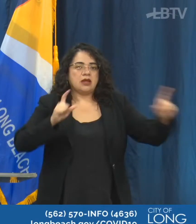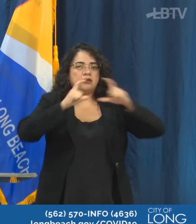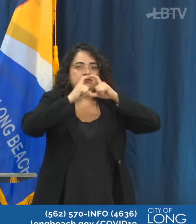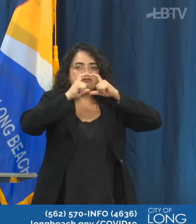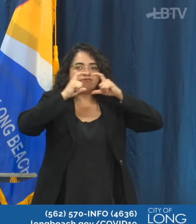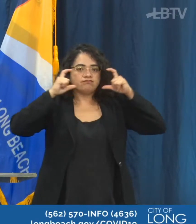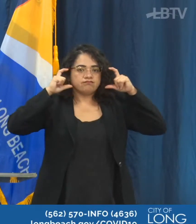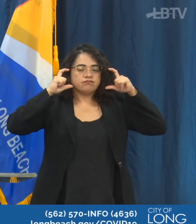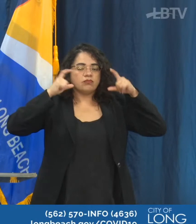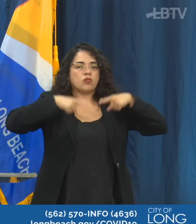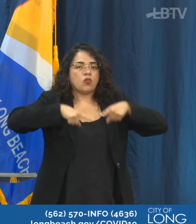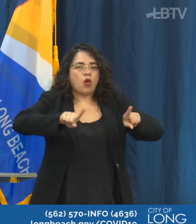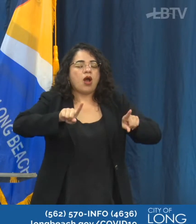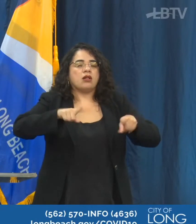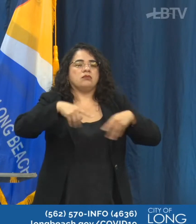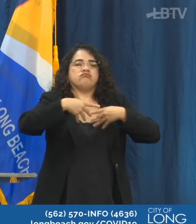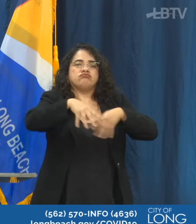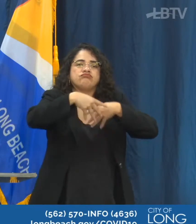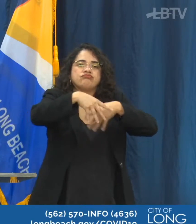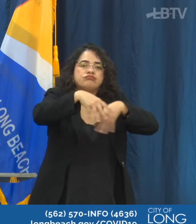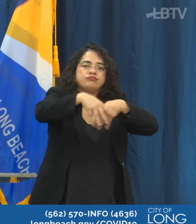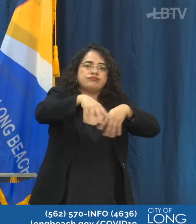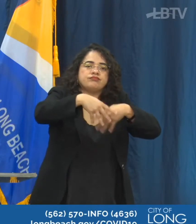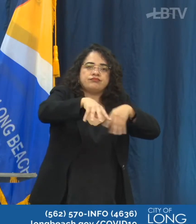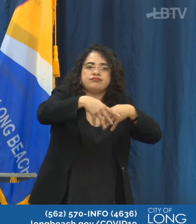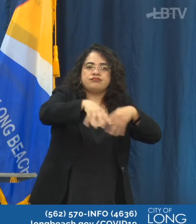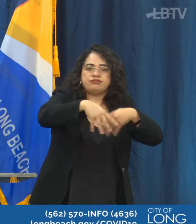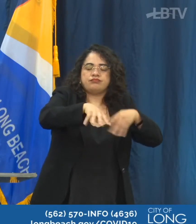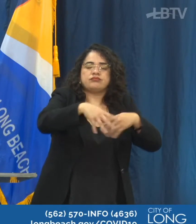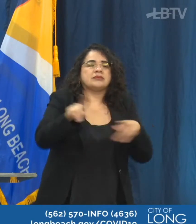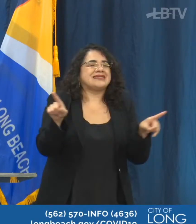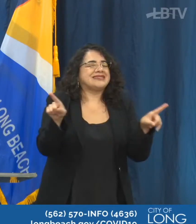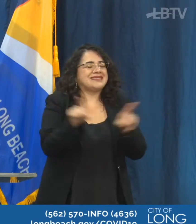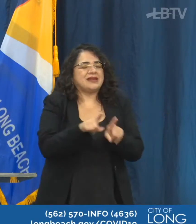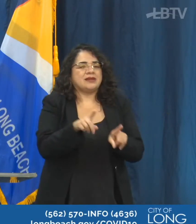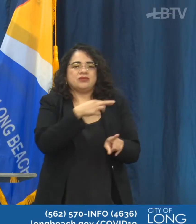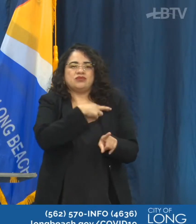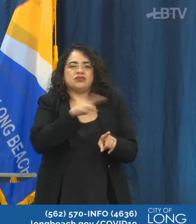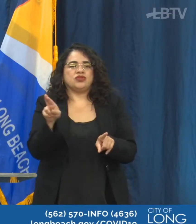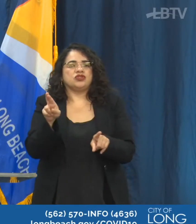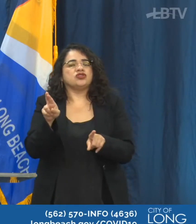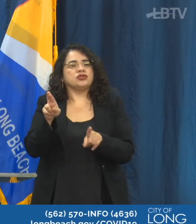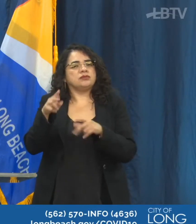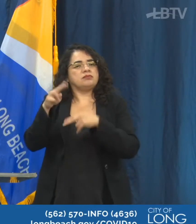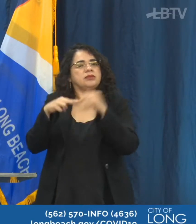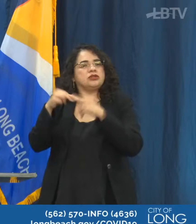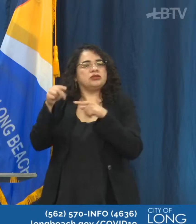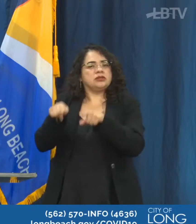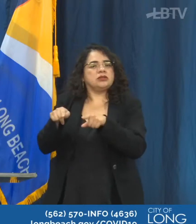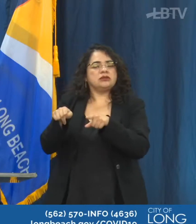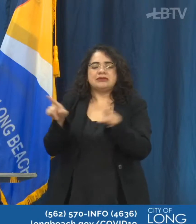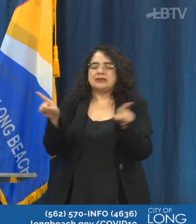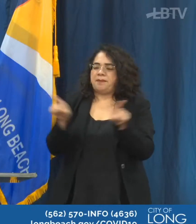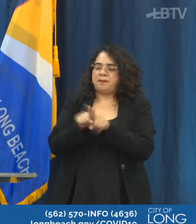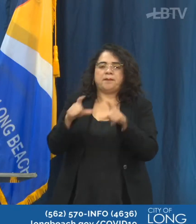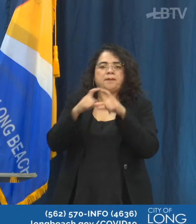time that you are there, both in the faith-based setting as well as the protest setting.